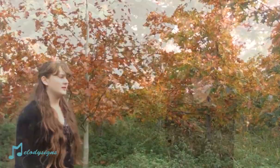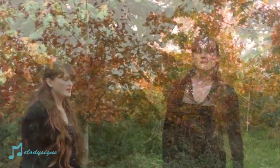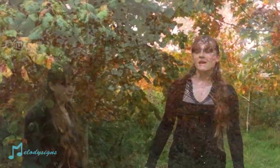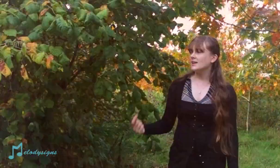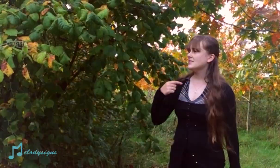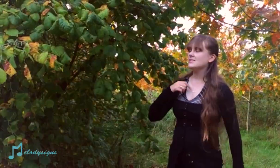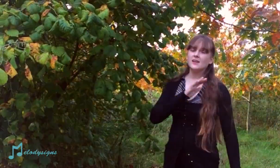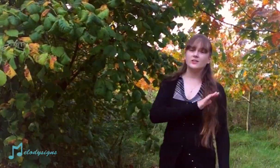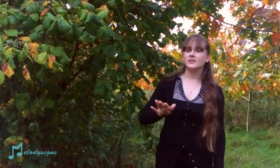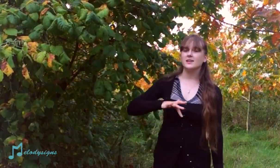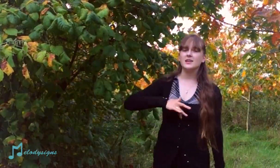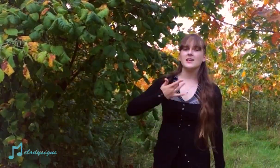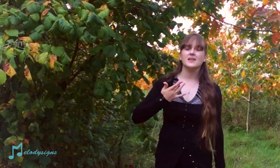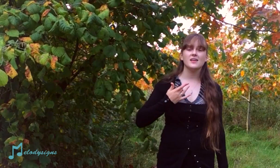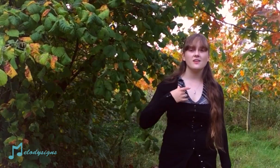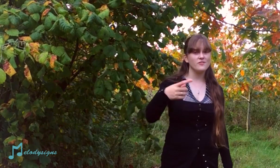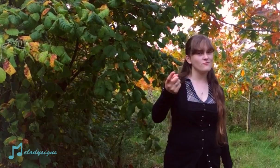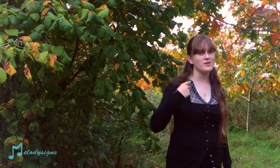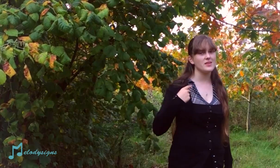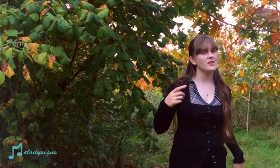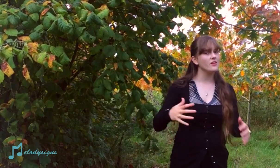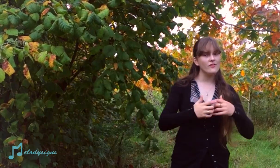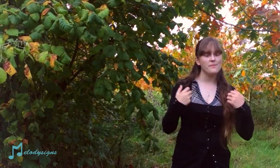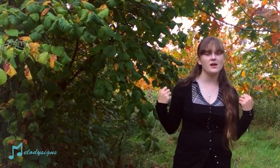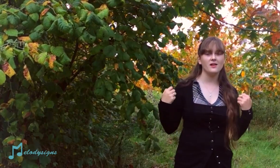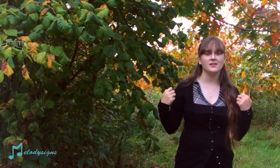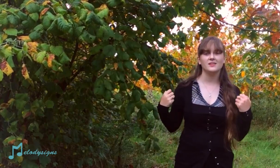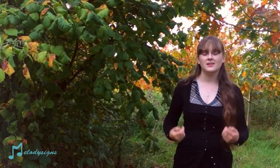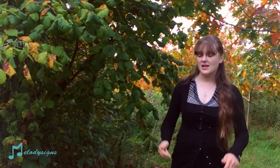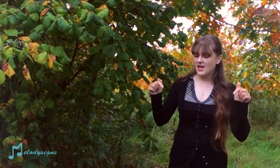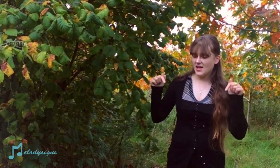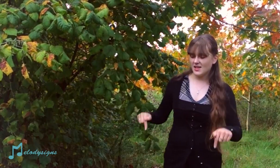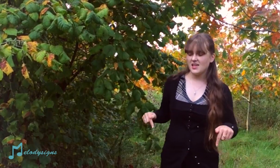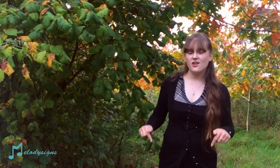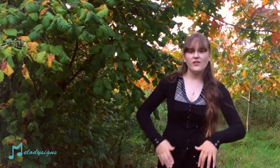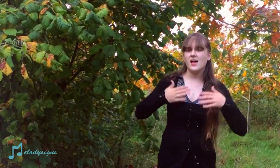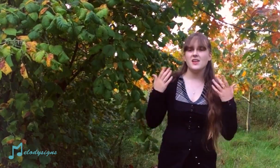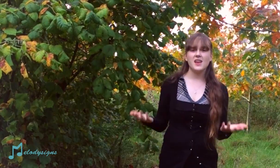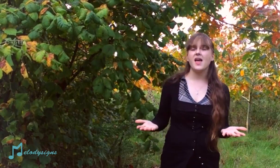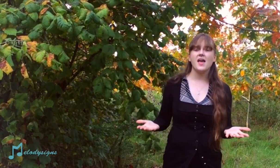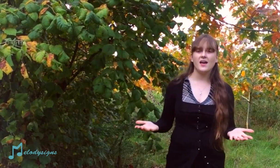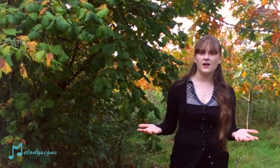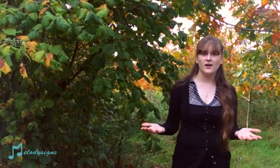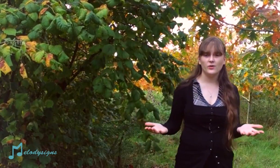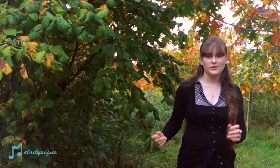And everything you want to So here and now I want